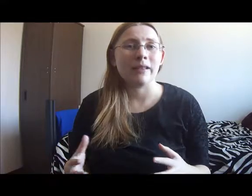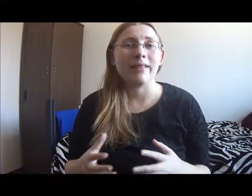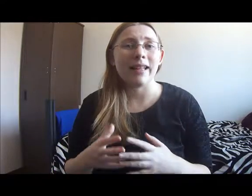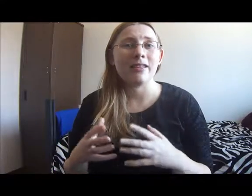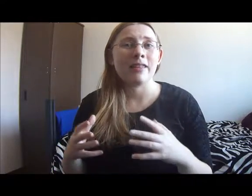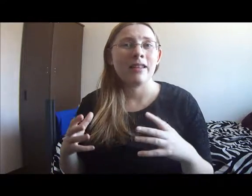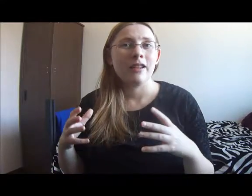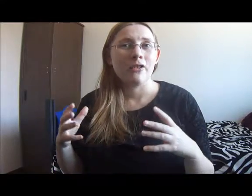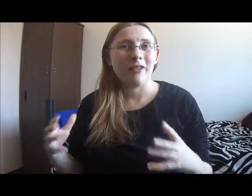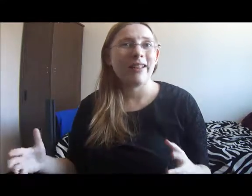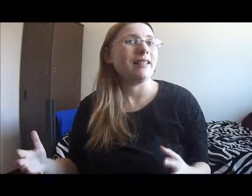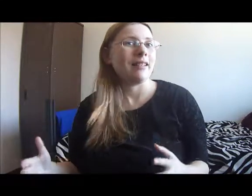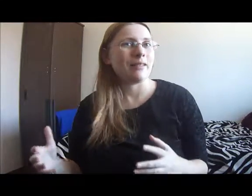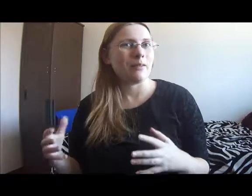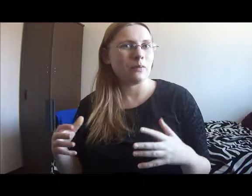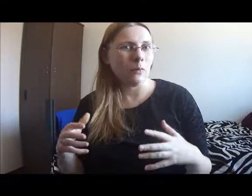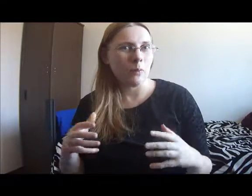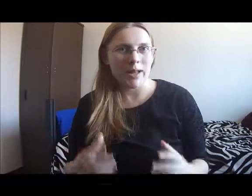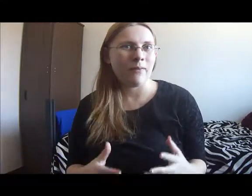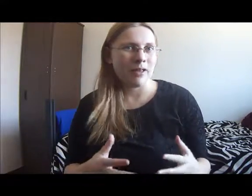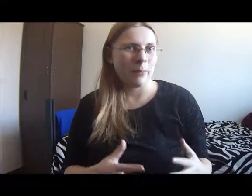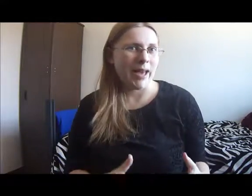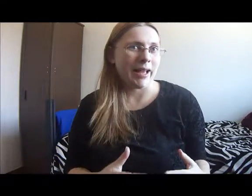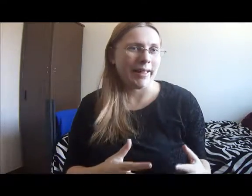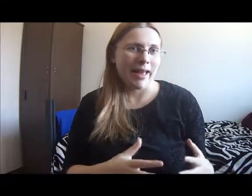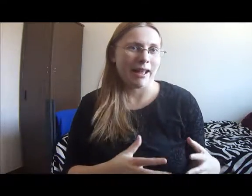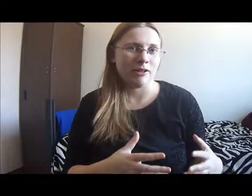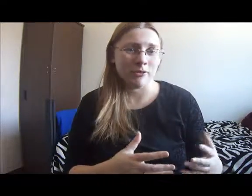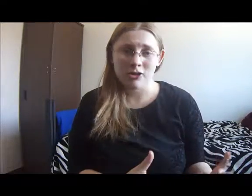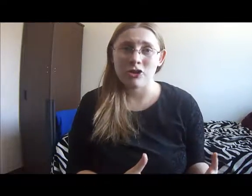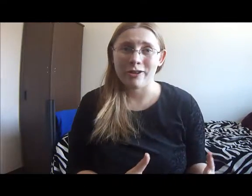because that's Regulus waving back at Crutcher.